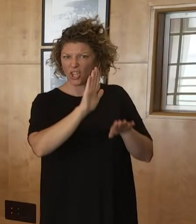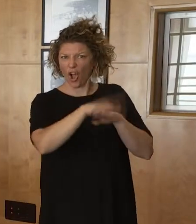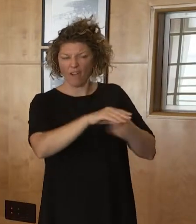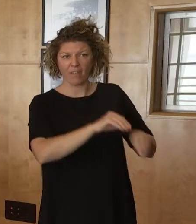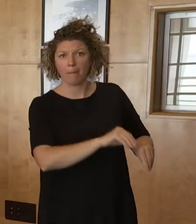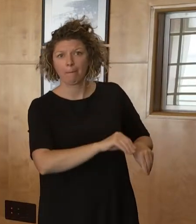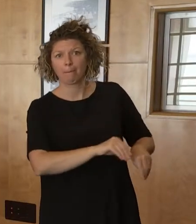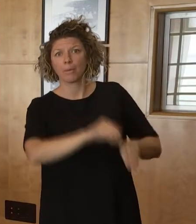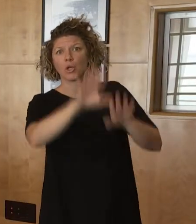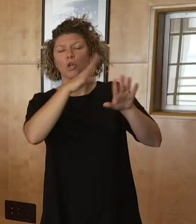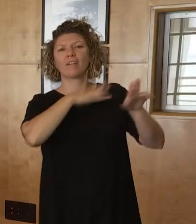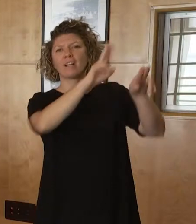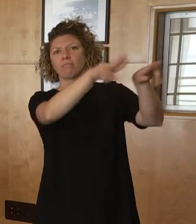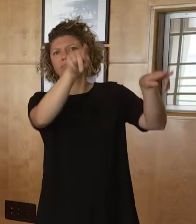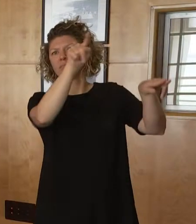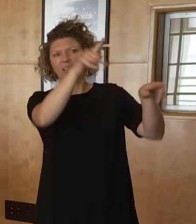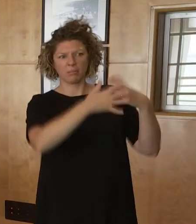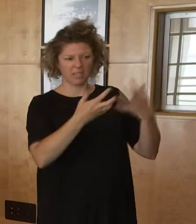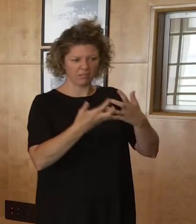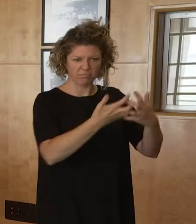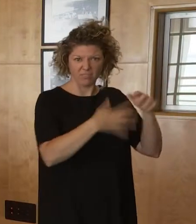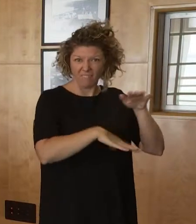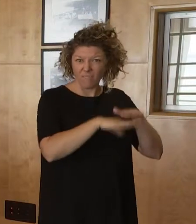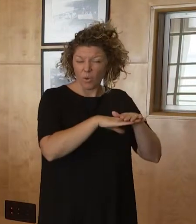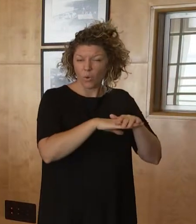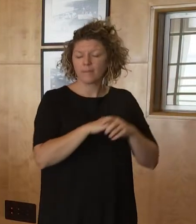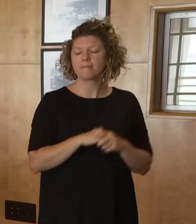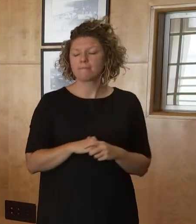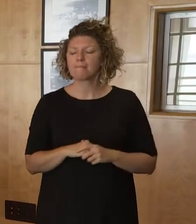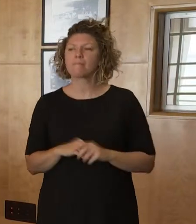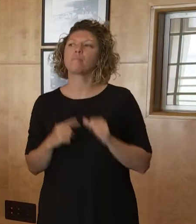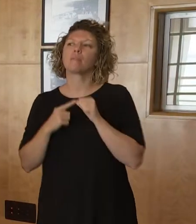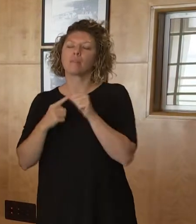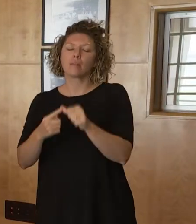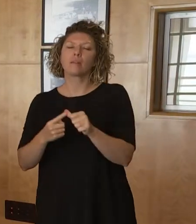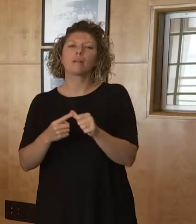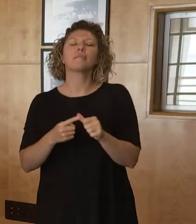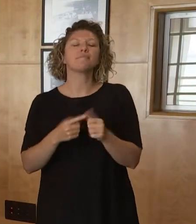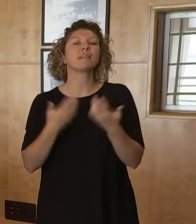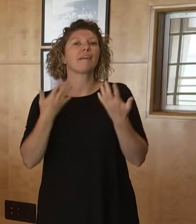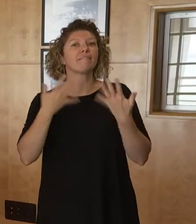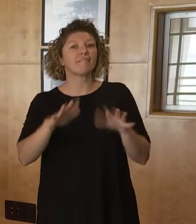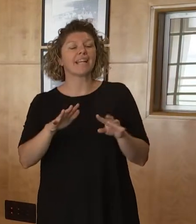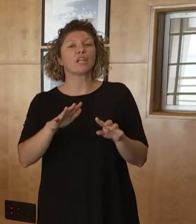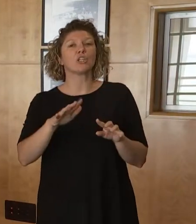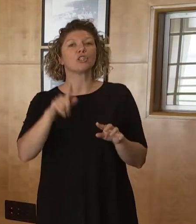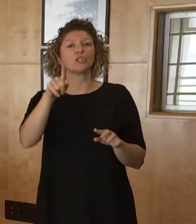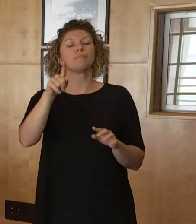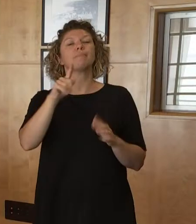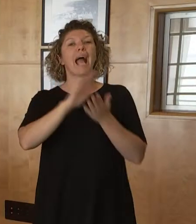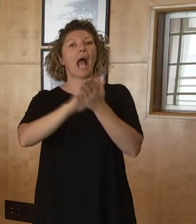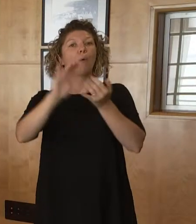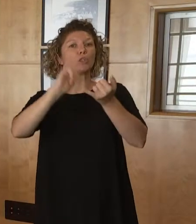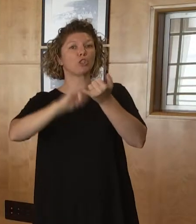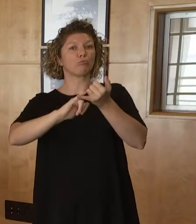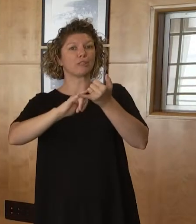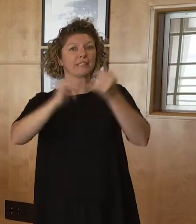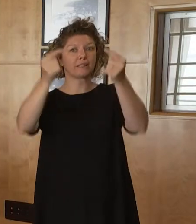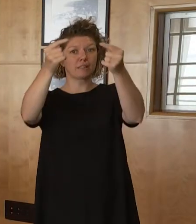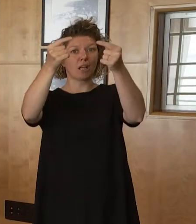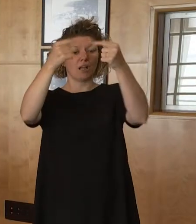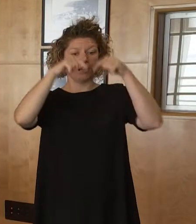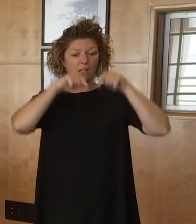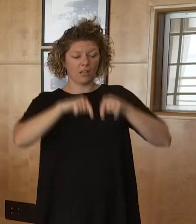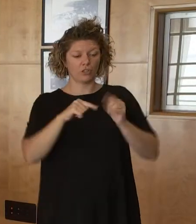is that we've got teams from the Centre for National Resilience did head down to the TOD facility to provide additional support,